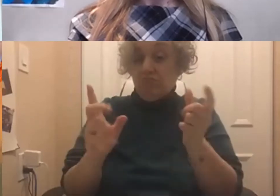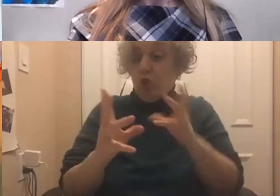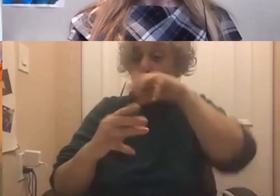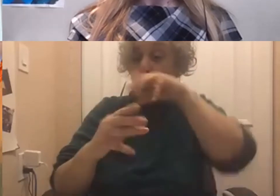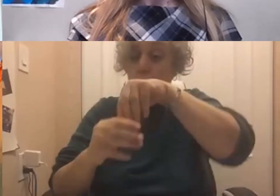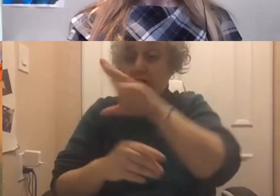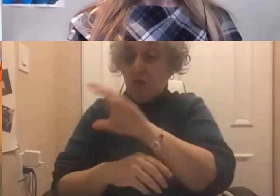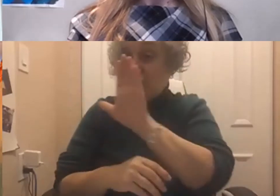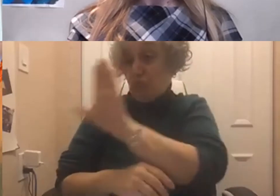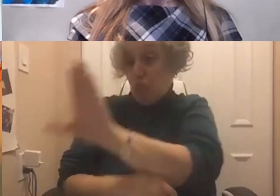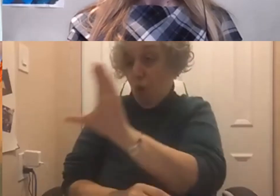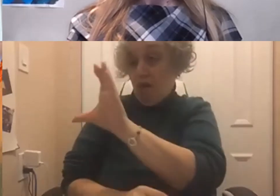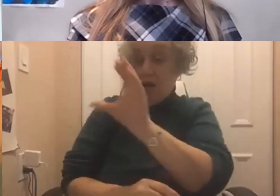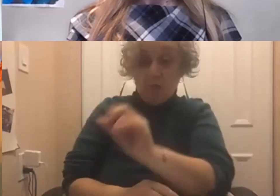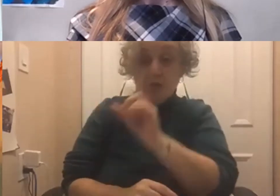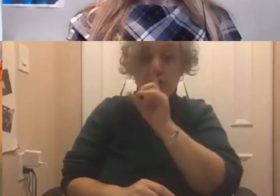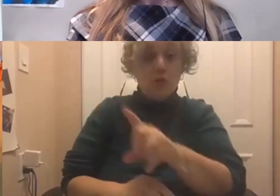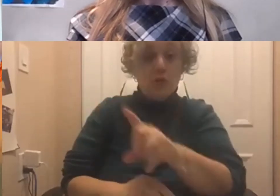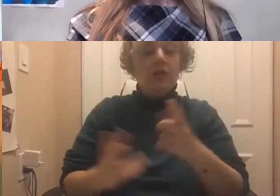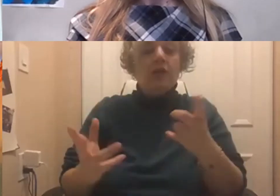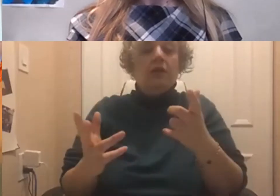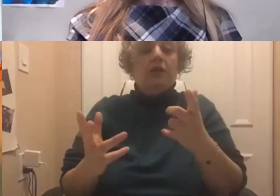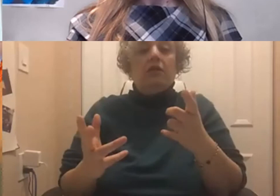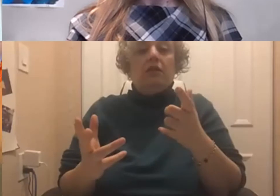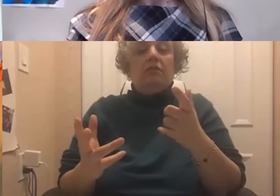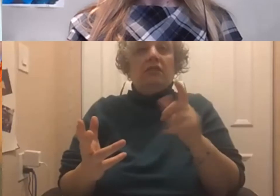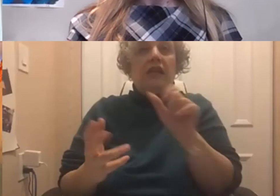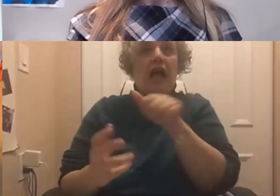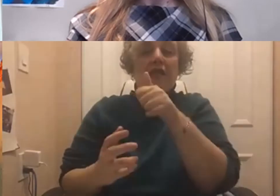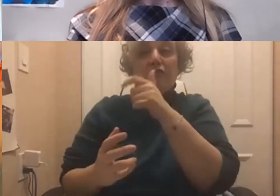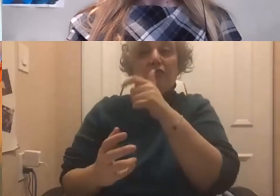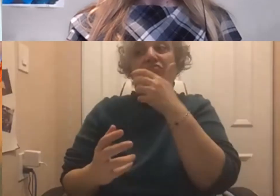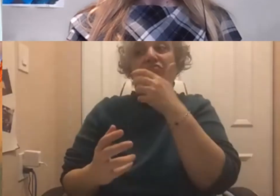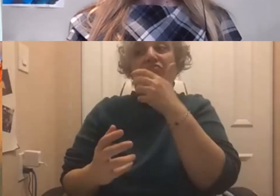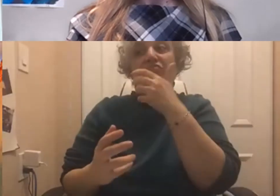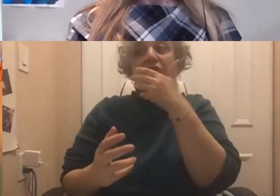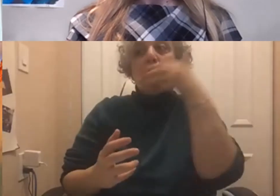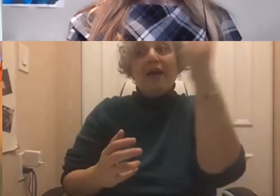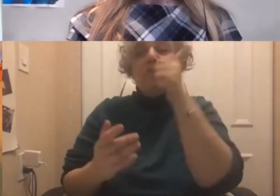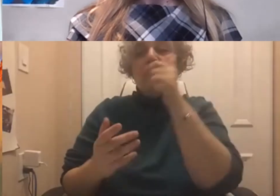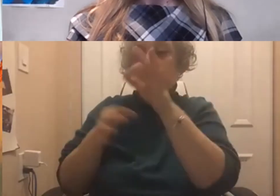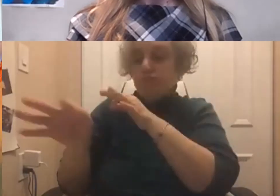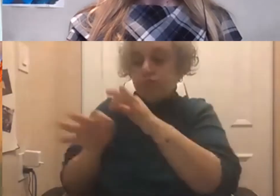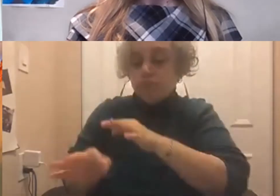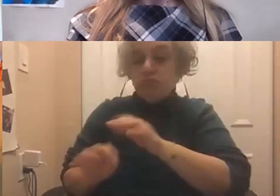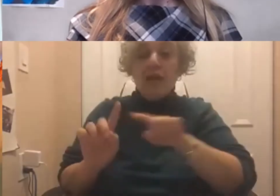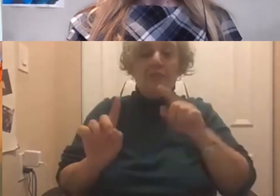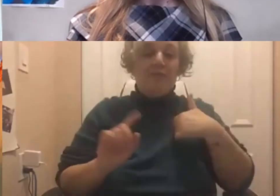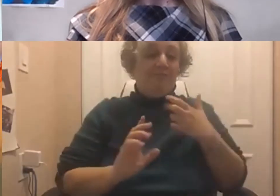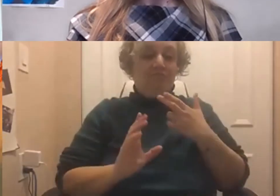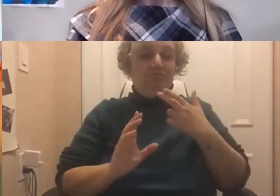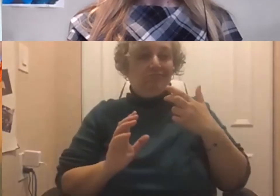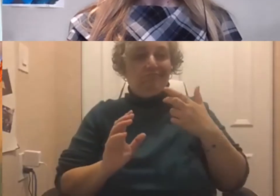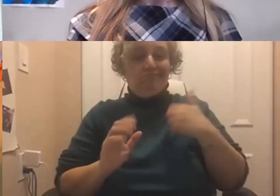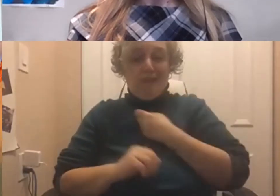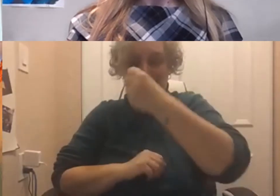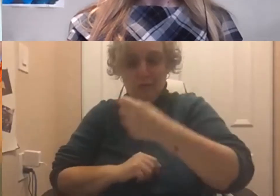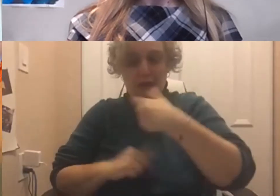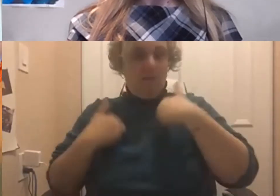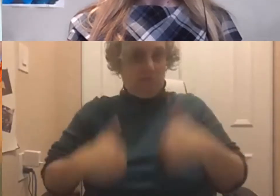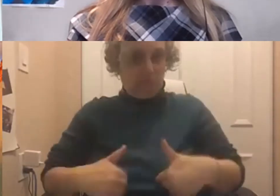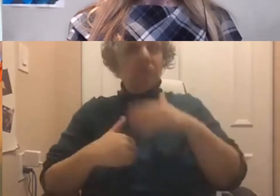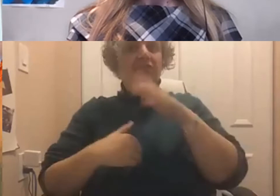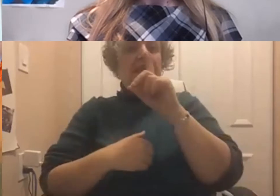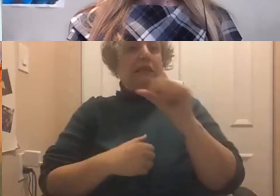avenue than saying, I'm coming in with a disability, I need you to give me this, which they need to do, but it